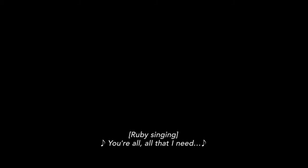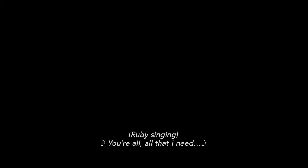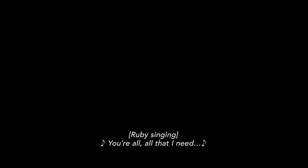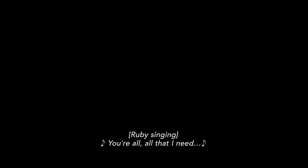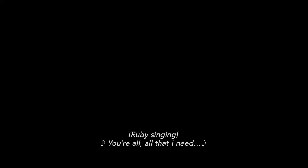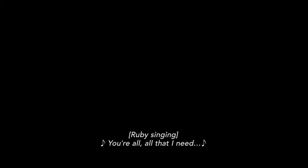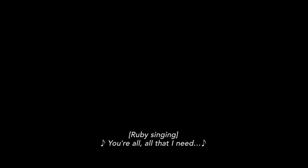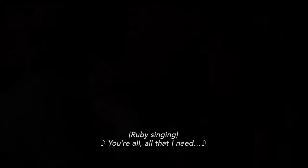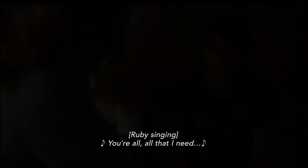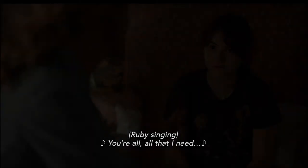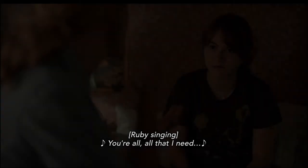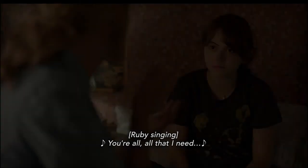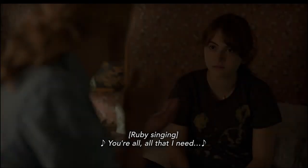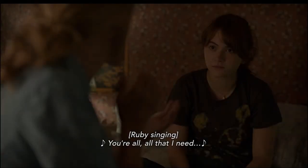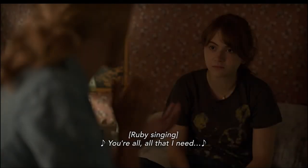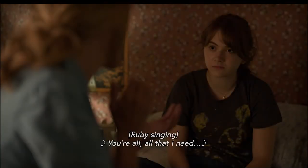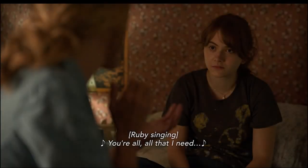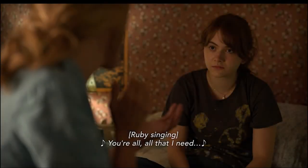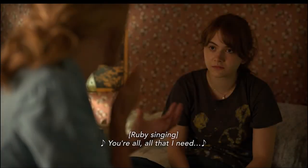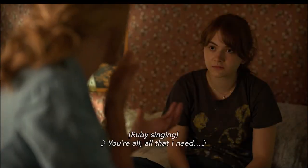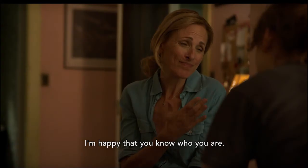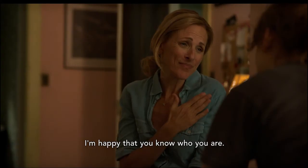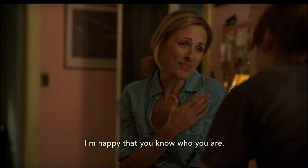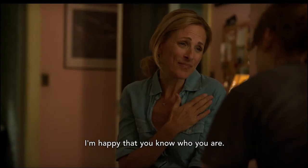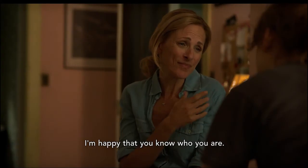to have hearing